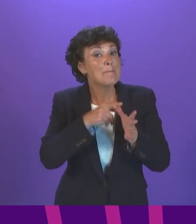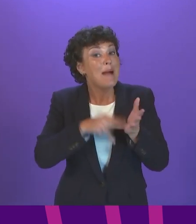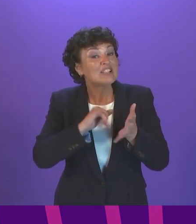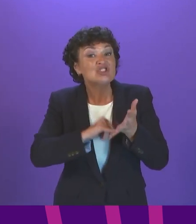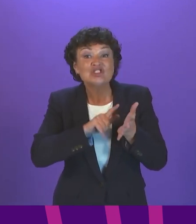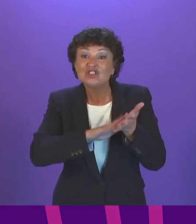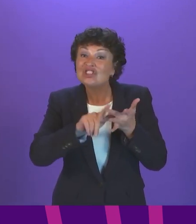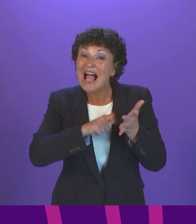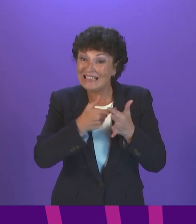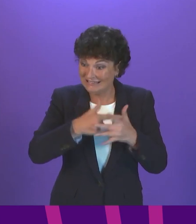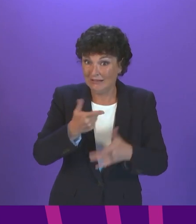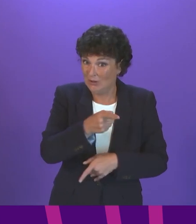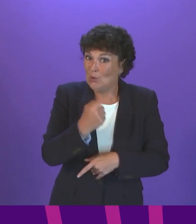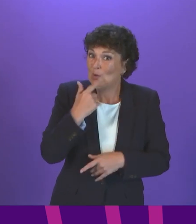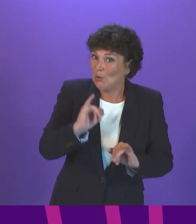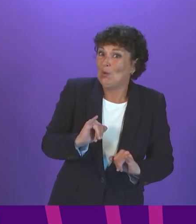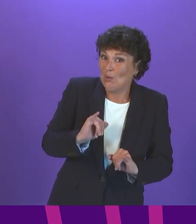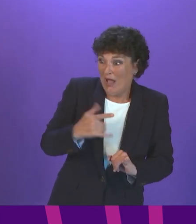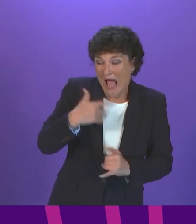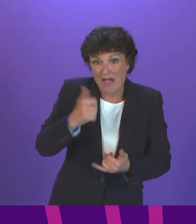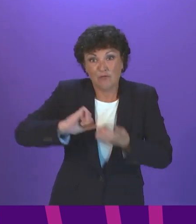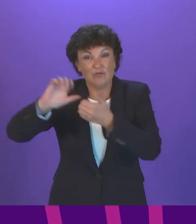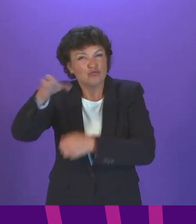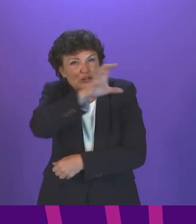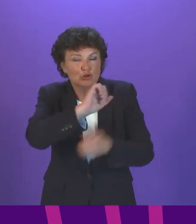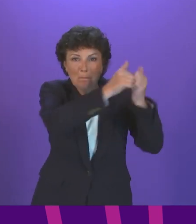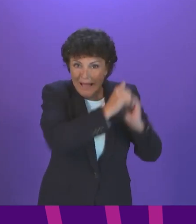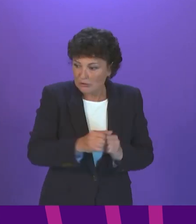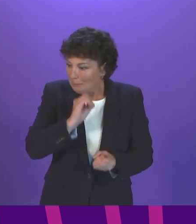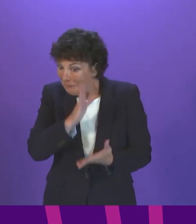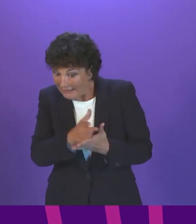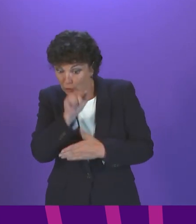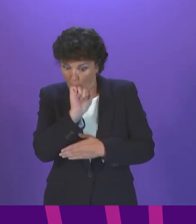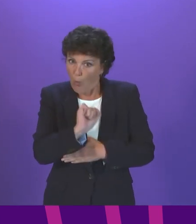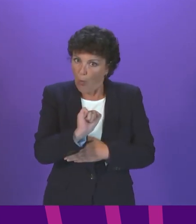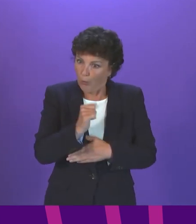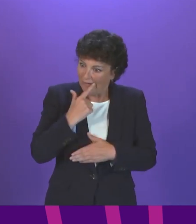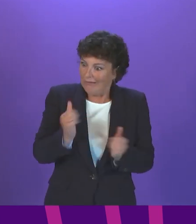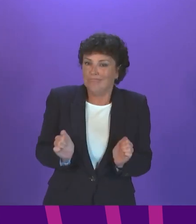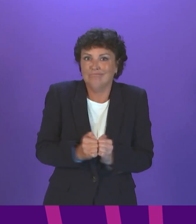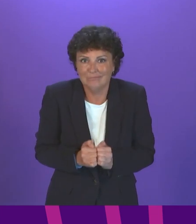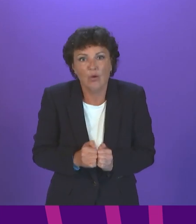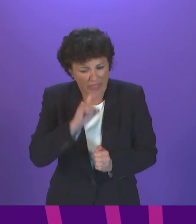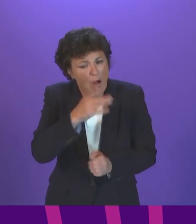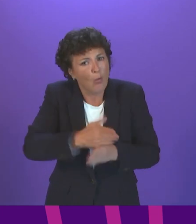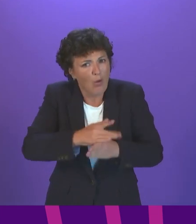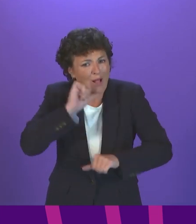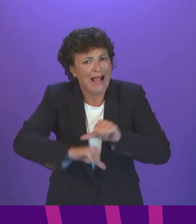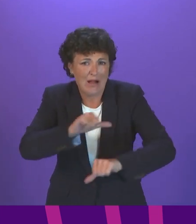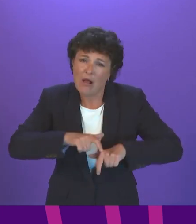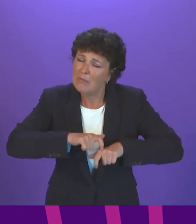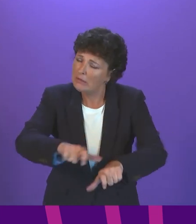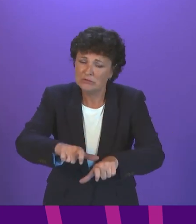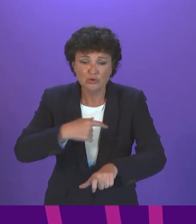by Covid but there is work ongoing with regional partners to ensure that the deal is delivered and that work will continue. And I'm